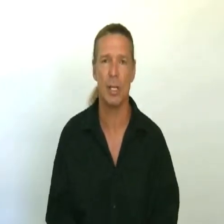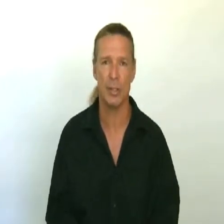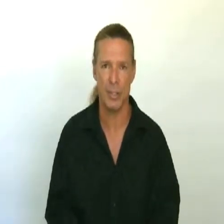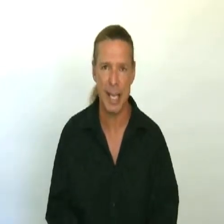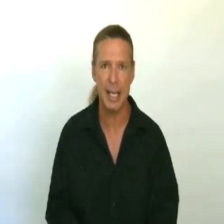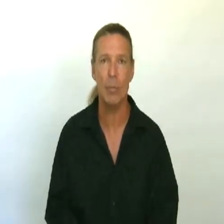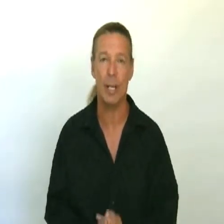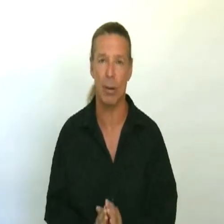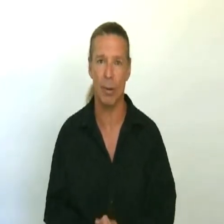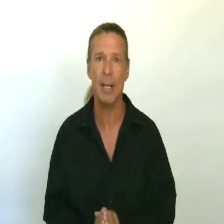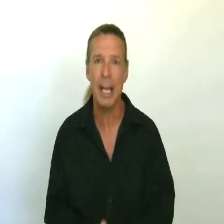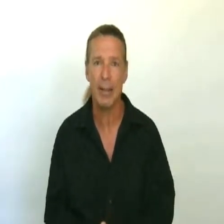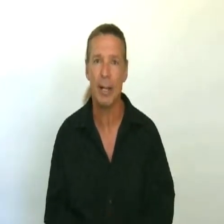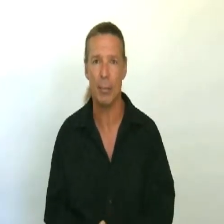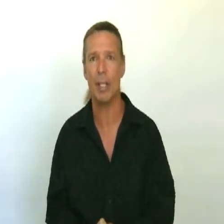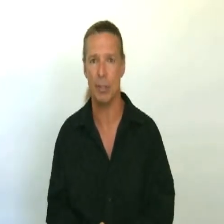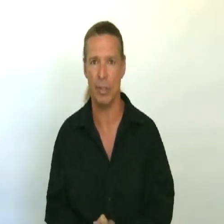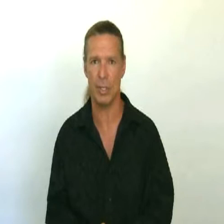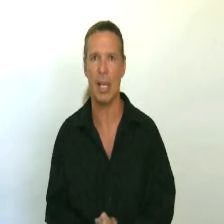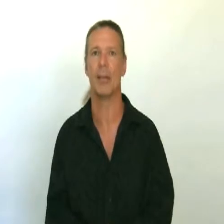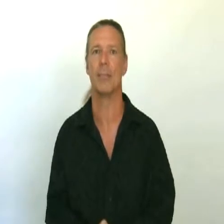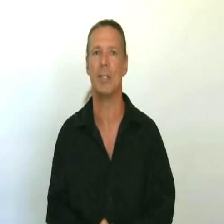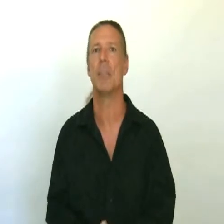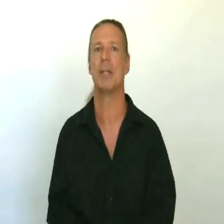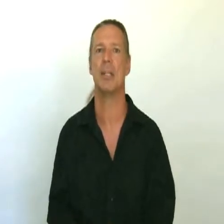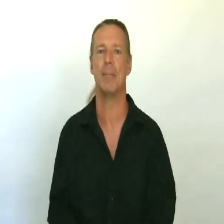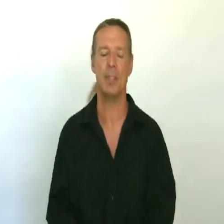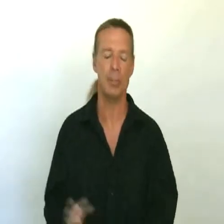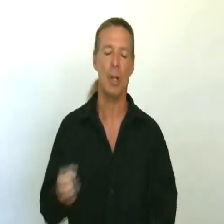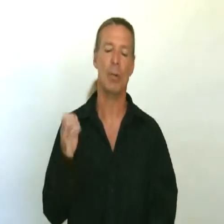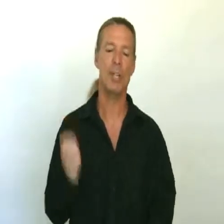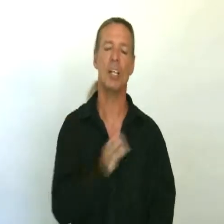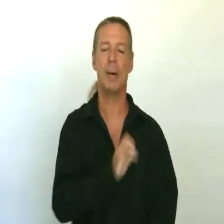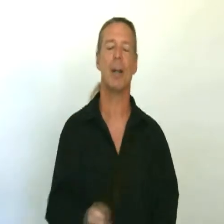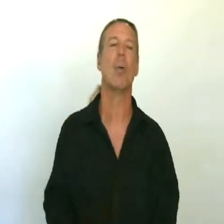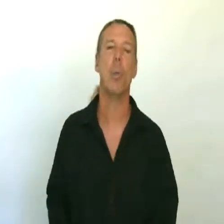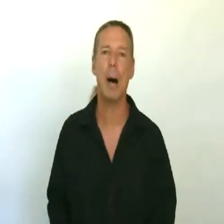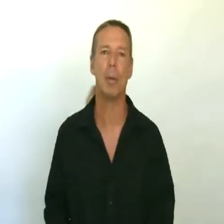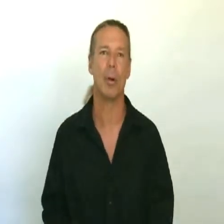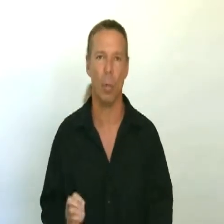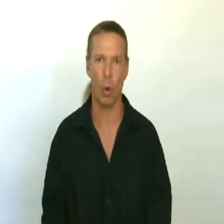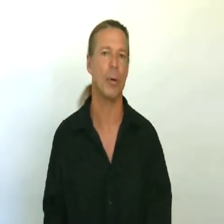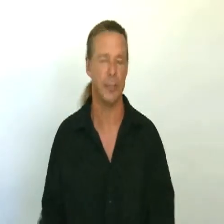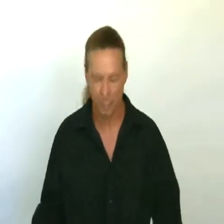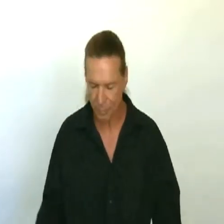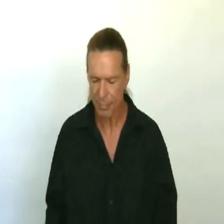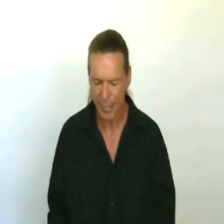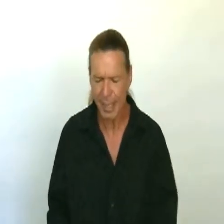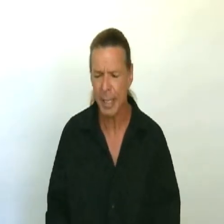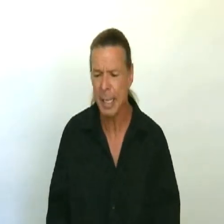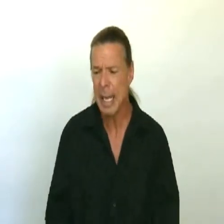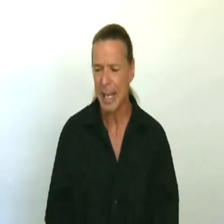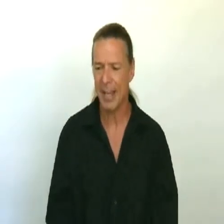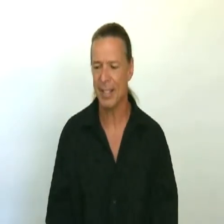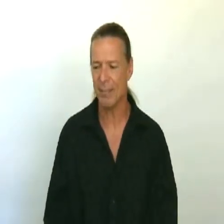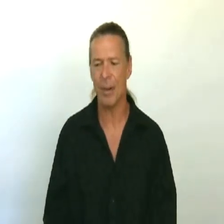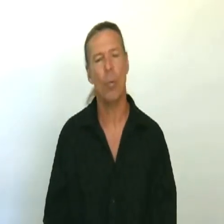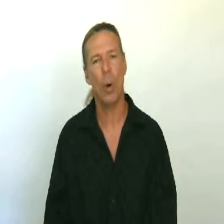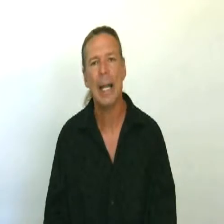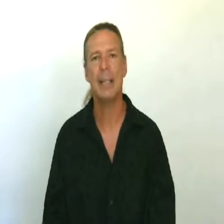can understand it, we can grow together, and we can do this together, step by step. So we talked about a wobble or a warble, and that is a very wide